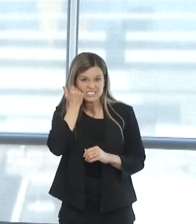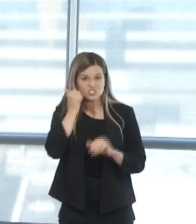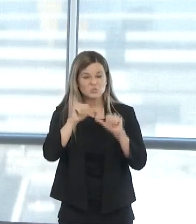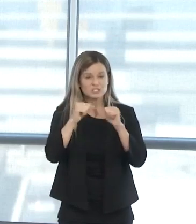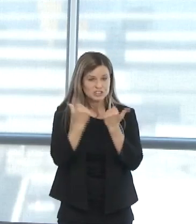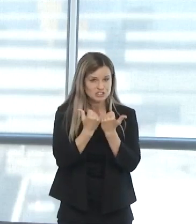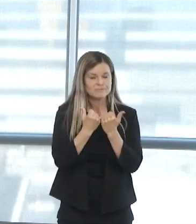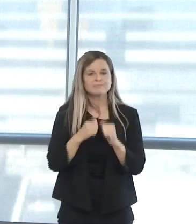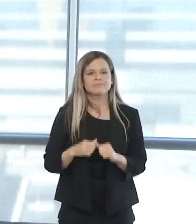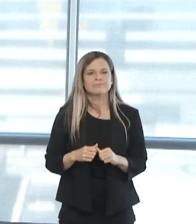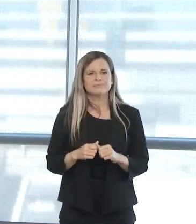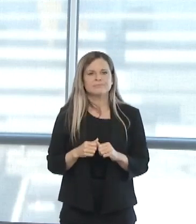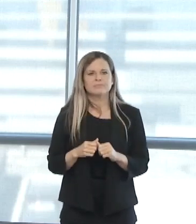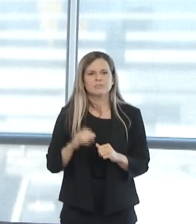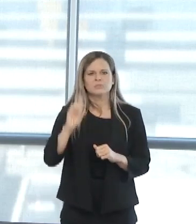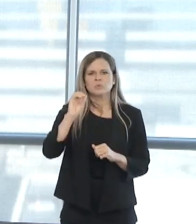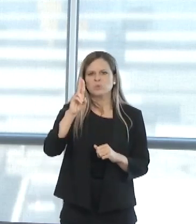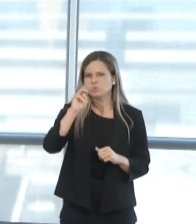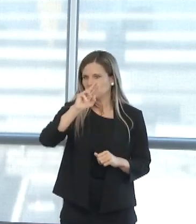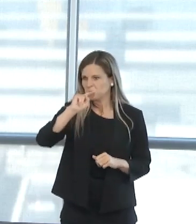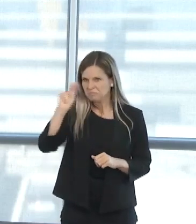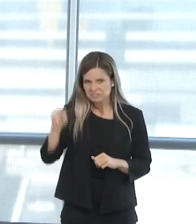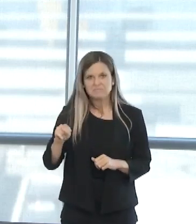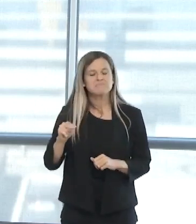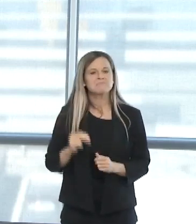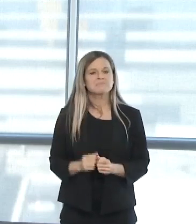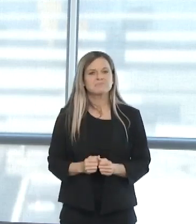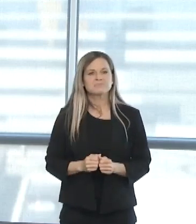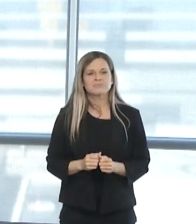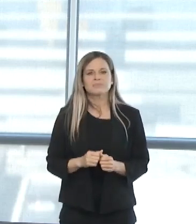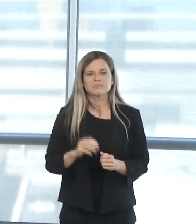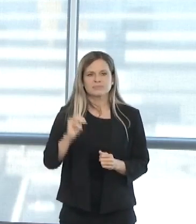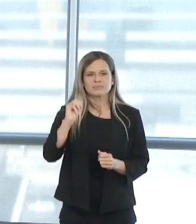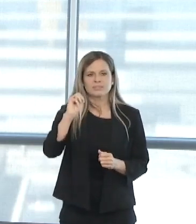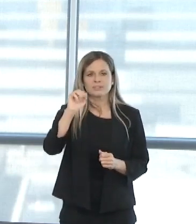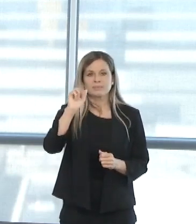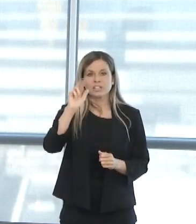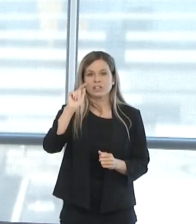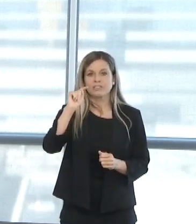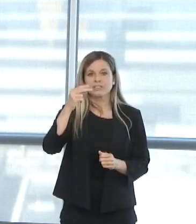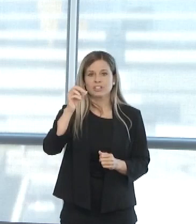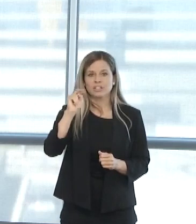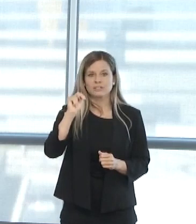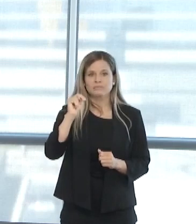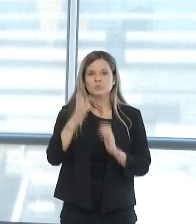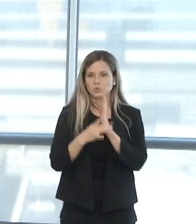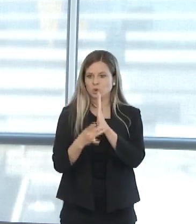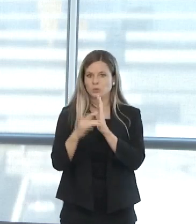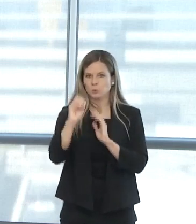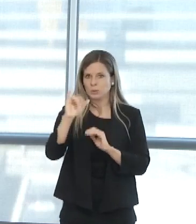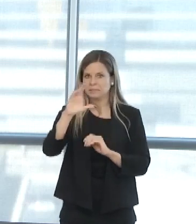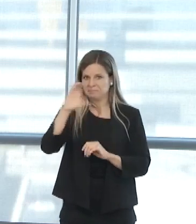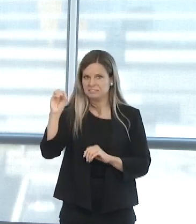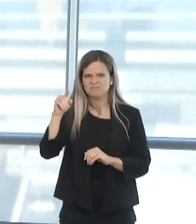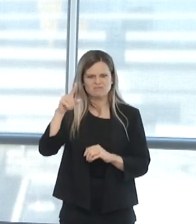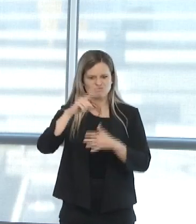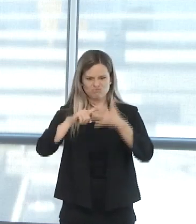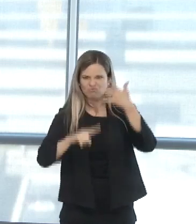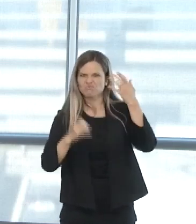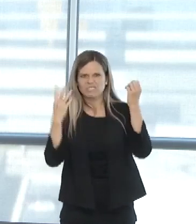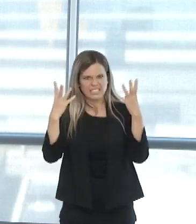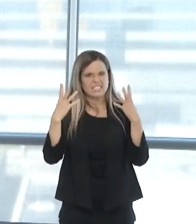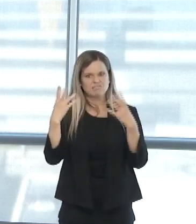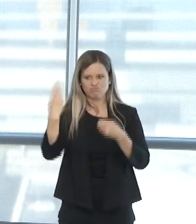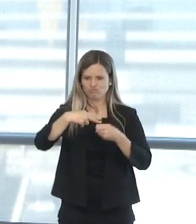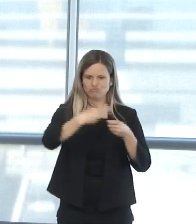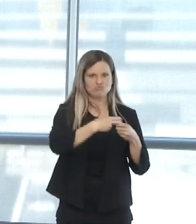Campus, Marathon Oil, and many others. Alongside hundreds of schools, sewing groups,